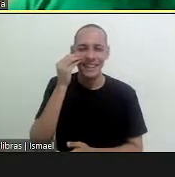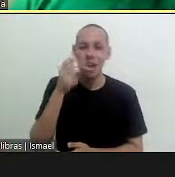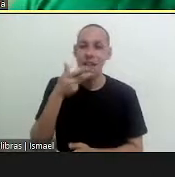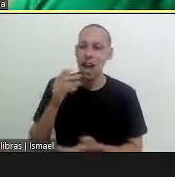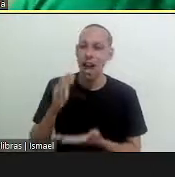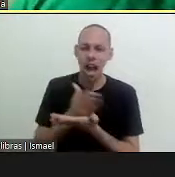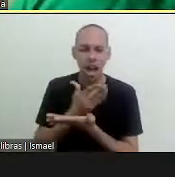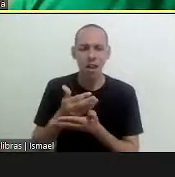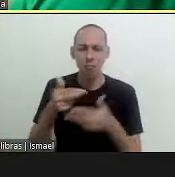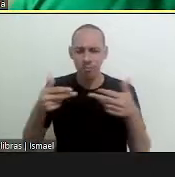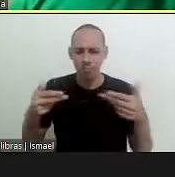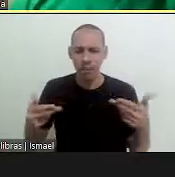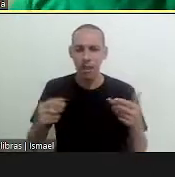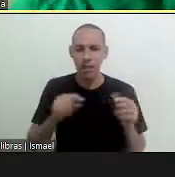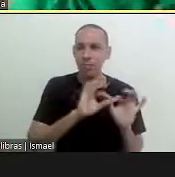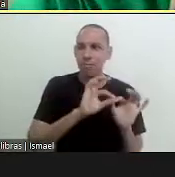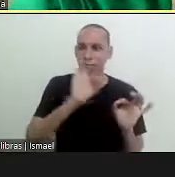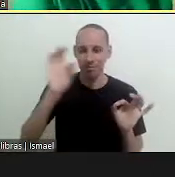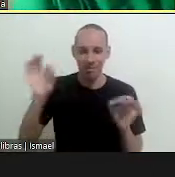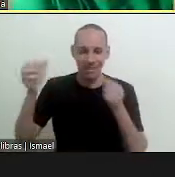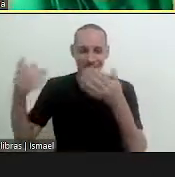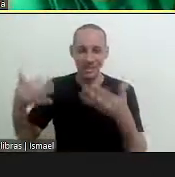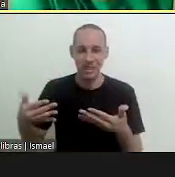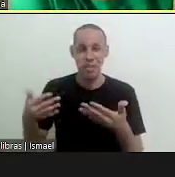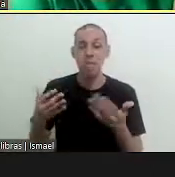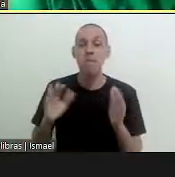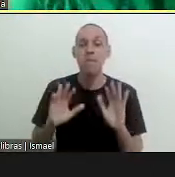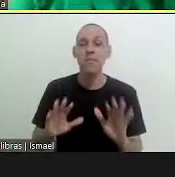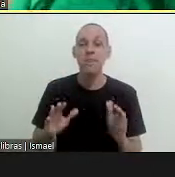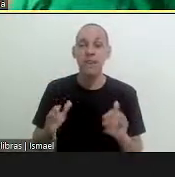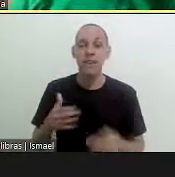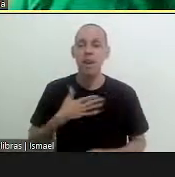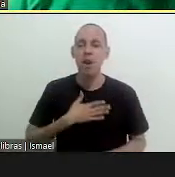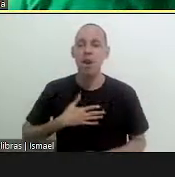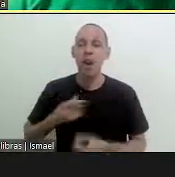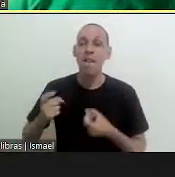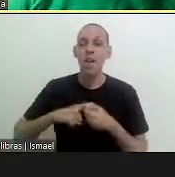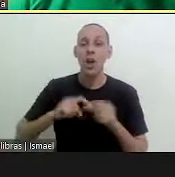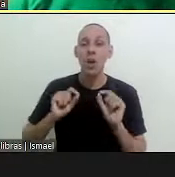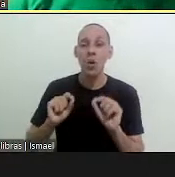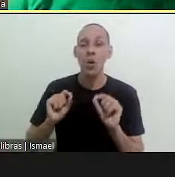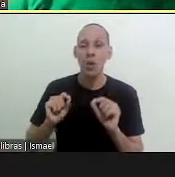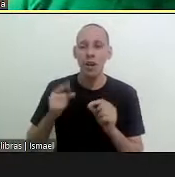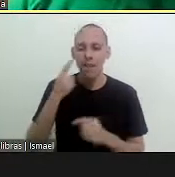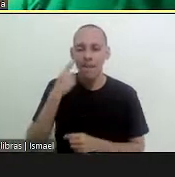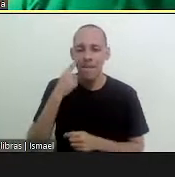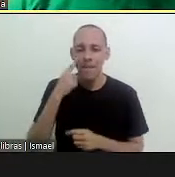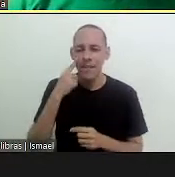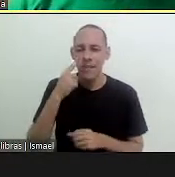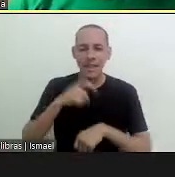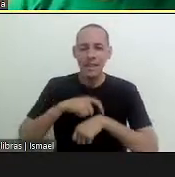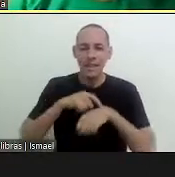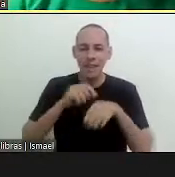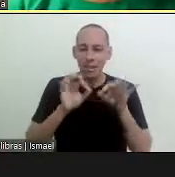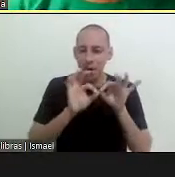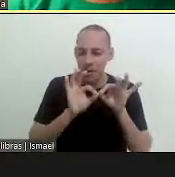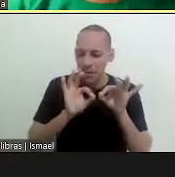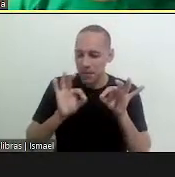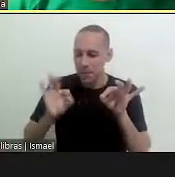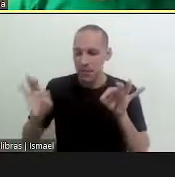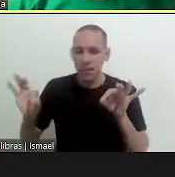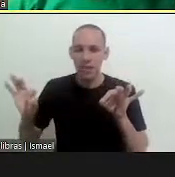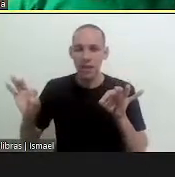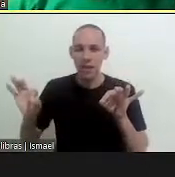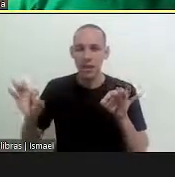i tried to in a few minutes list some of the most important ones and i would just like to come back here to this